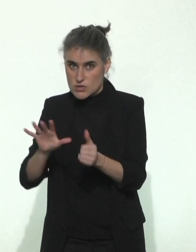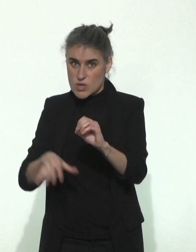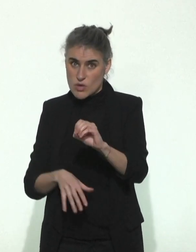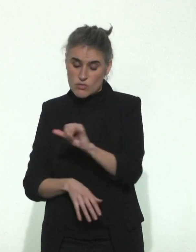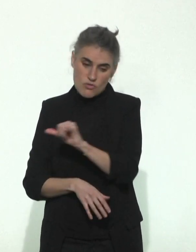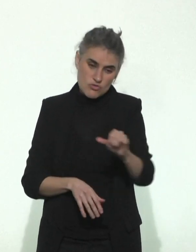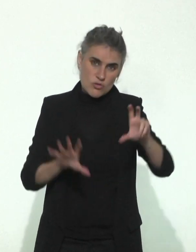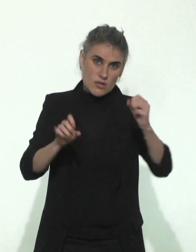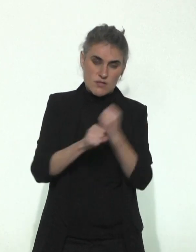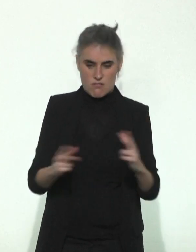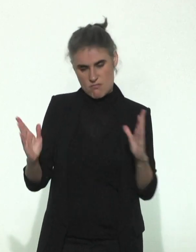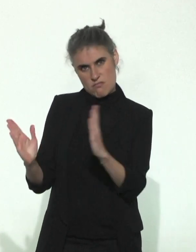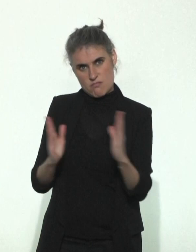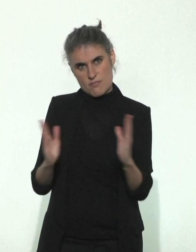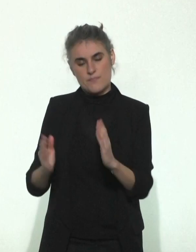old,